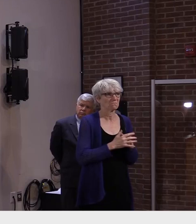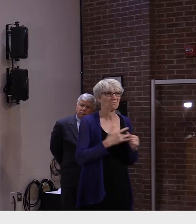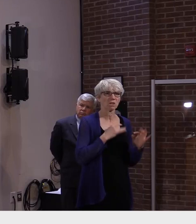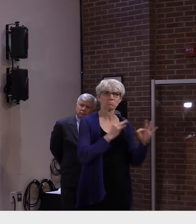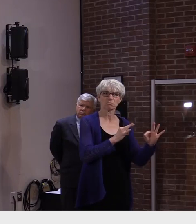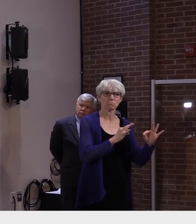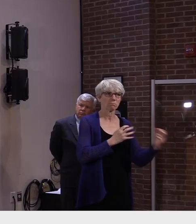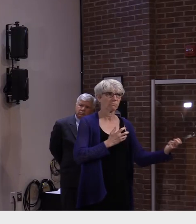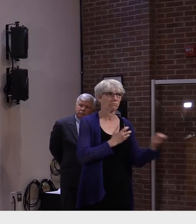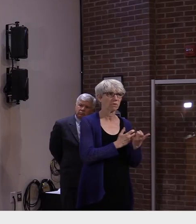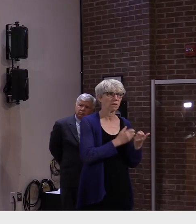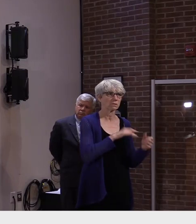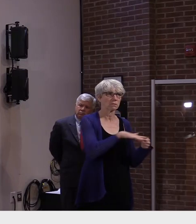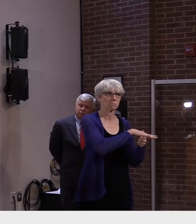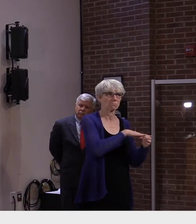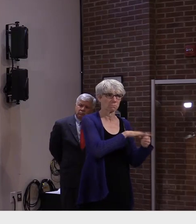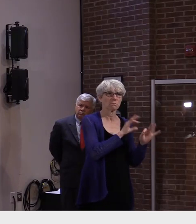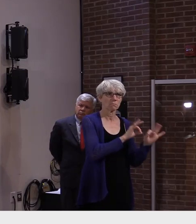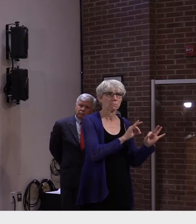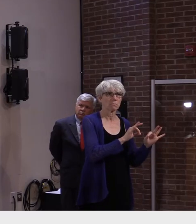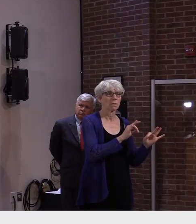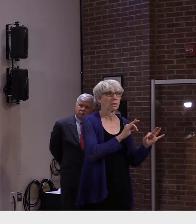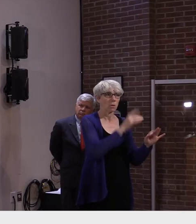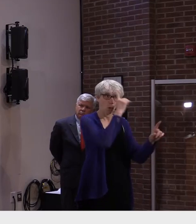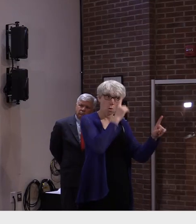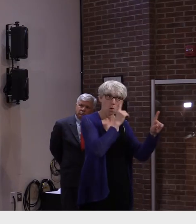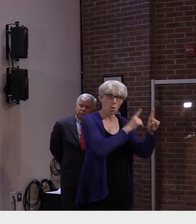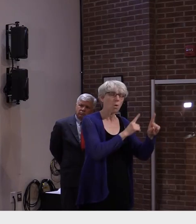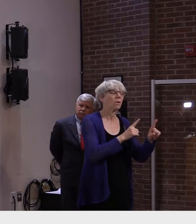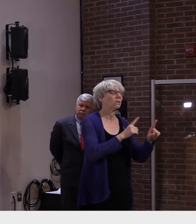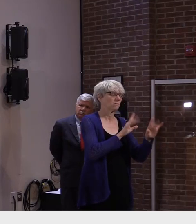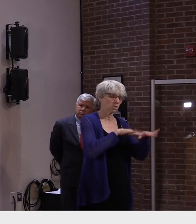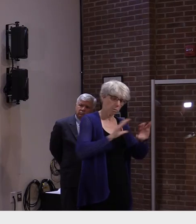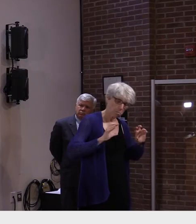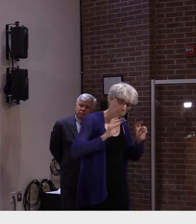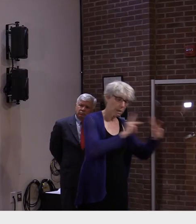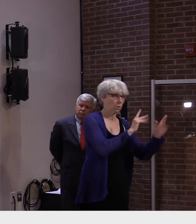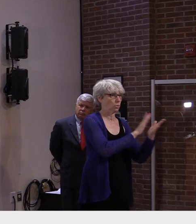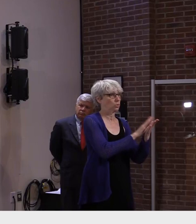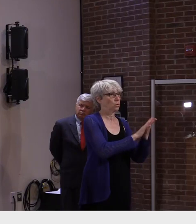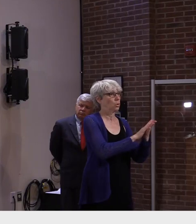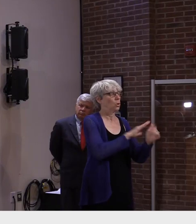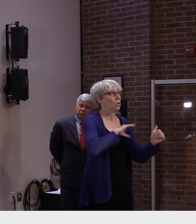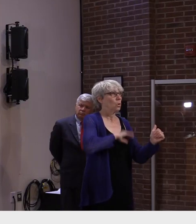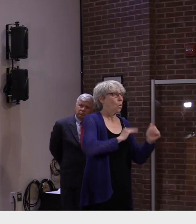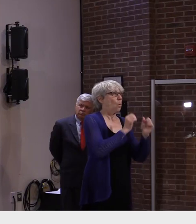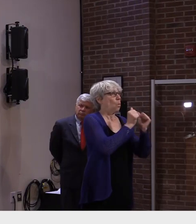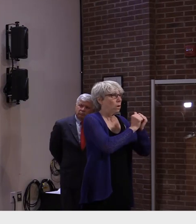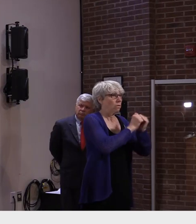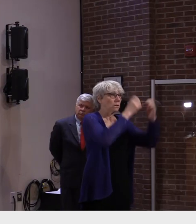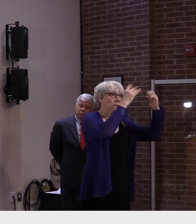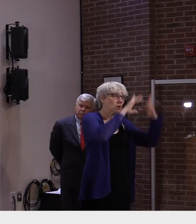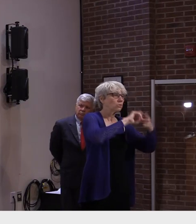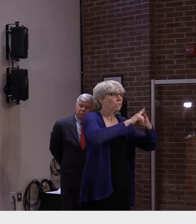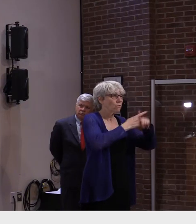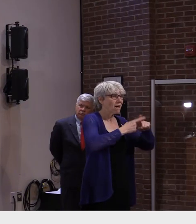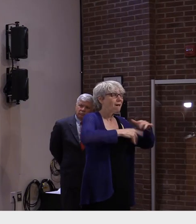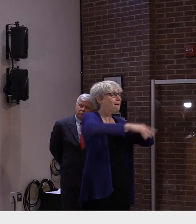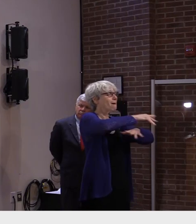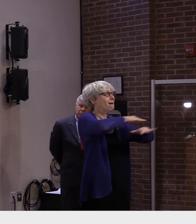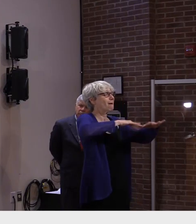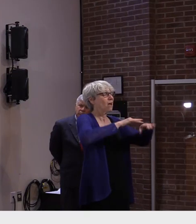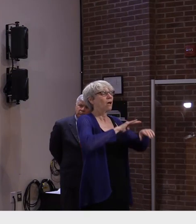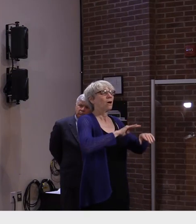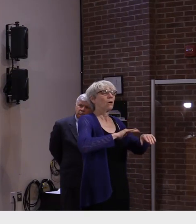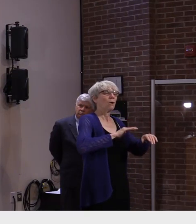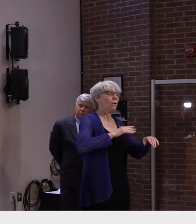the right approach. Getting kids back in school is going to be better for their mental health, and we believe it's a